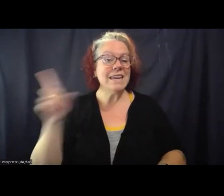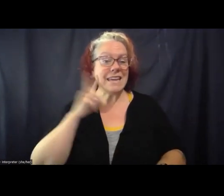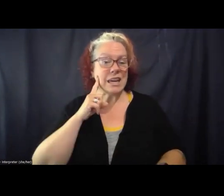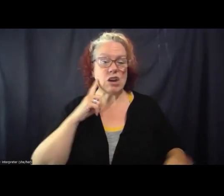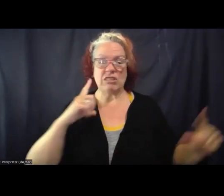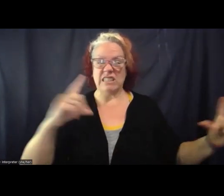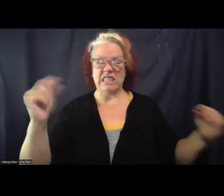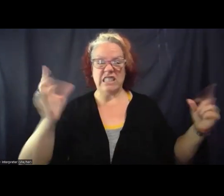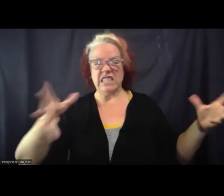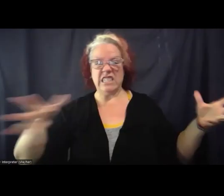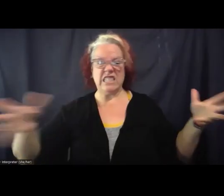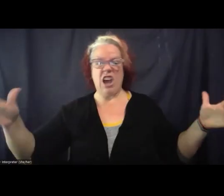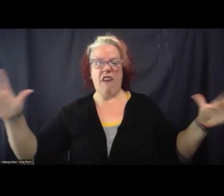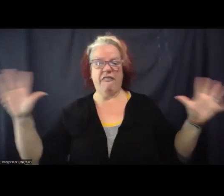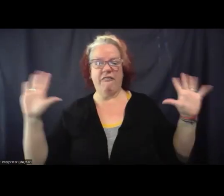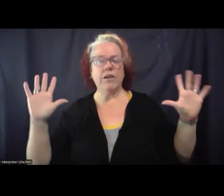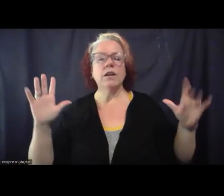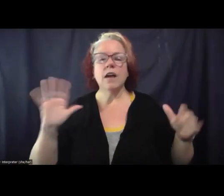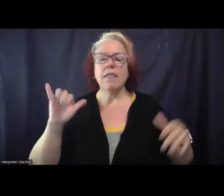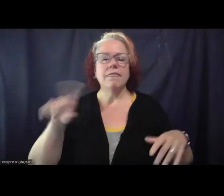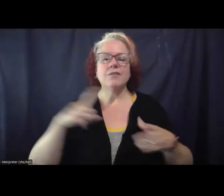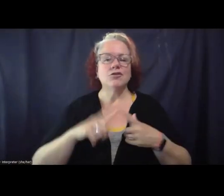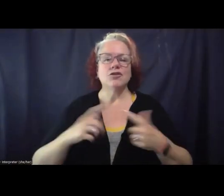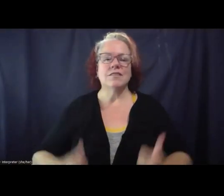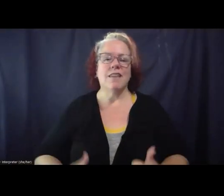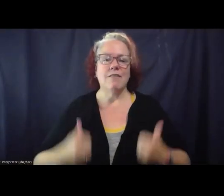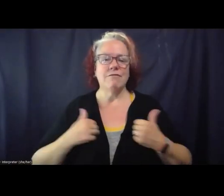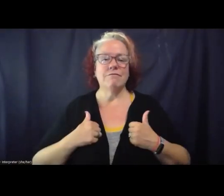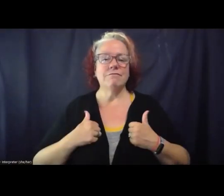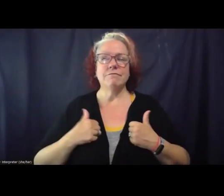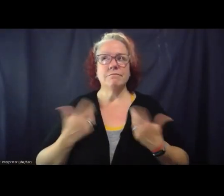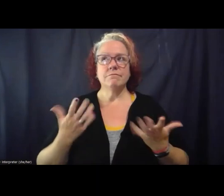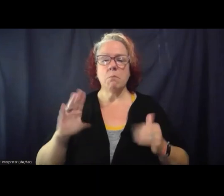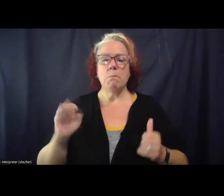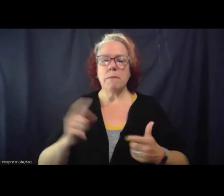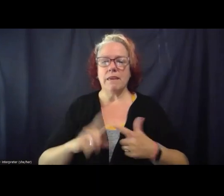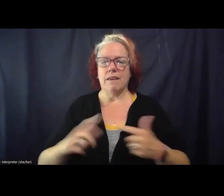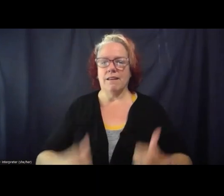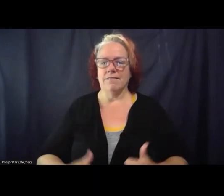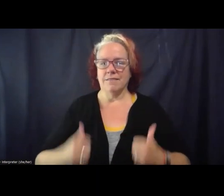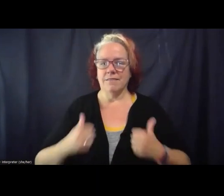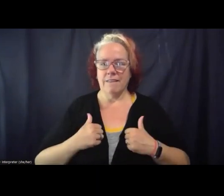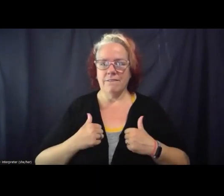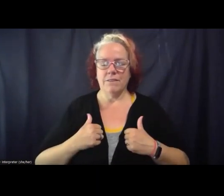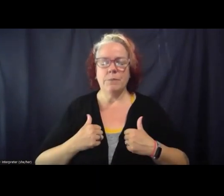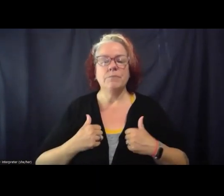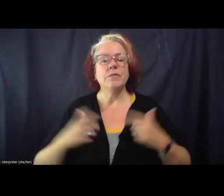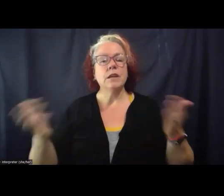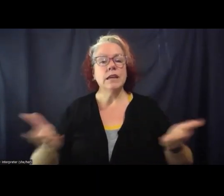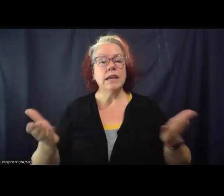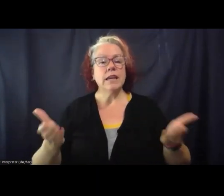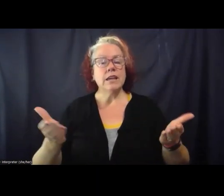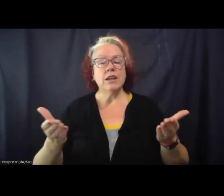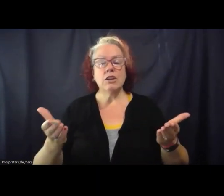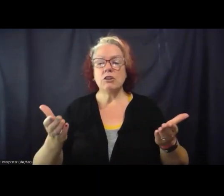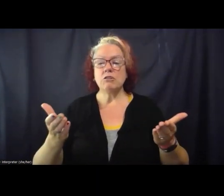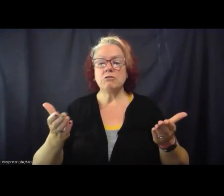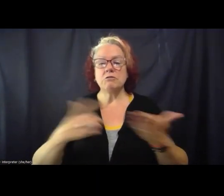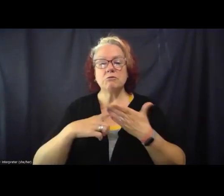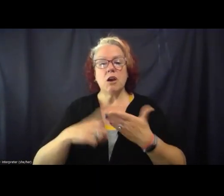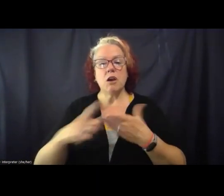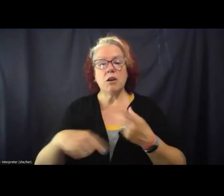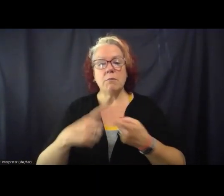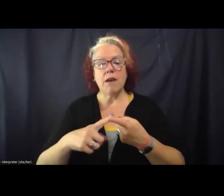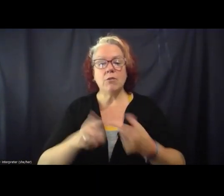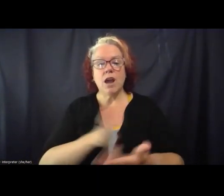on in the background, that's just life in life. Okay. So I'm here to talk about the Stop